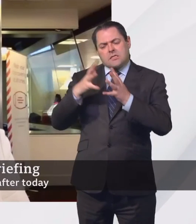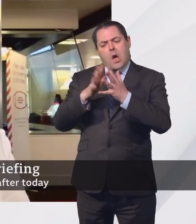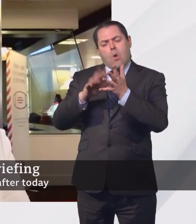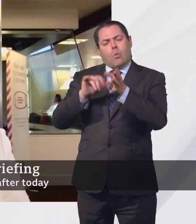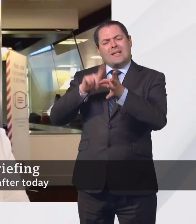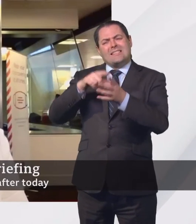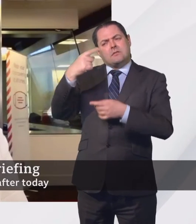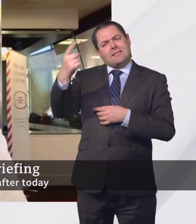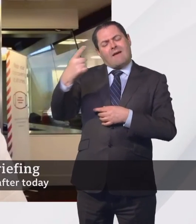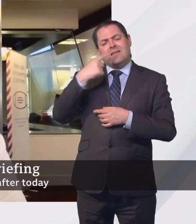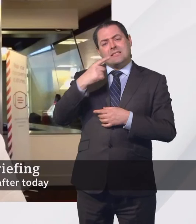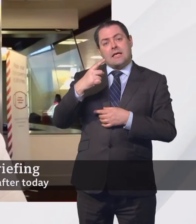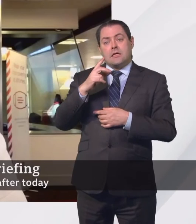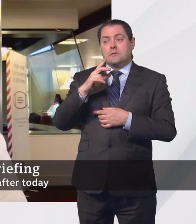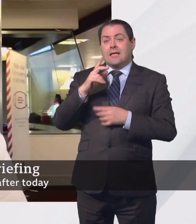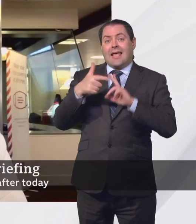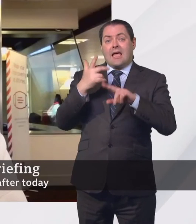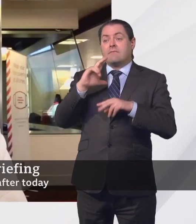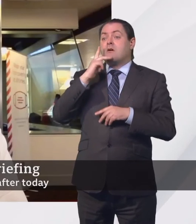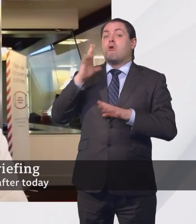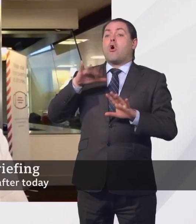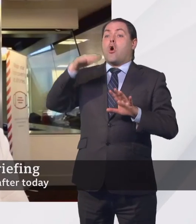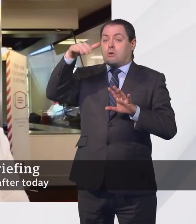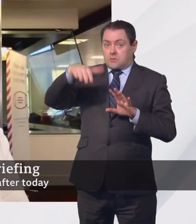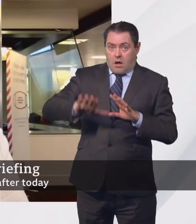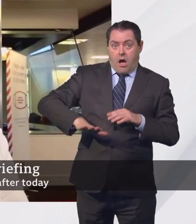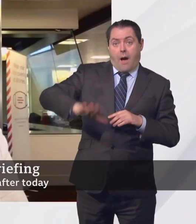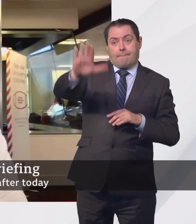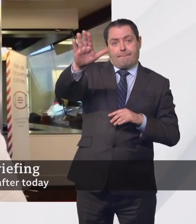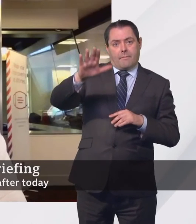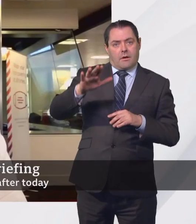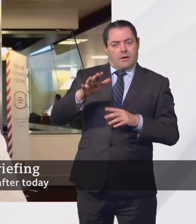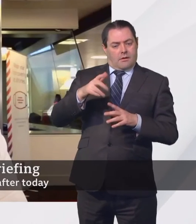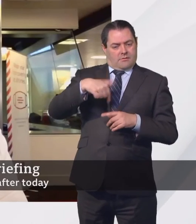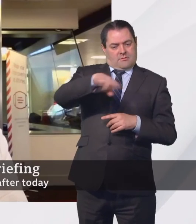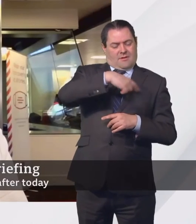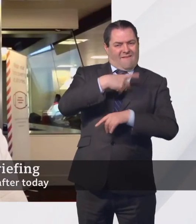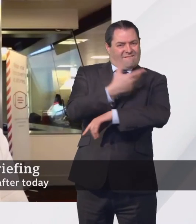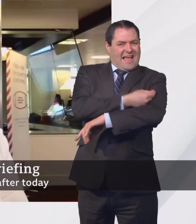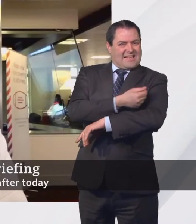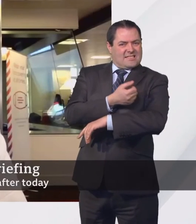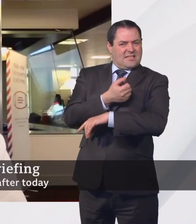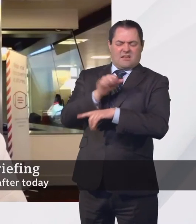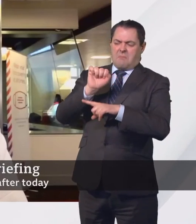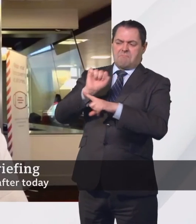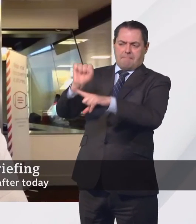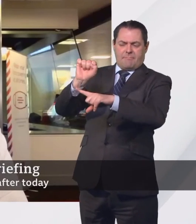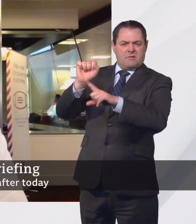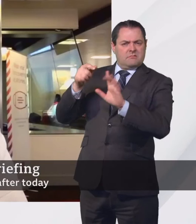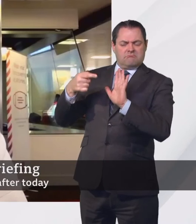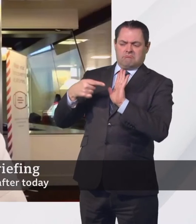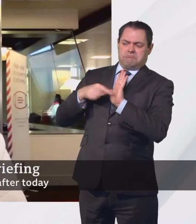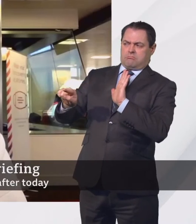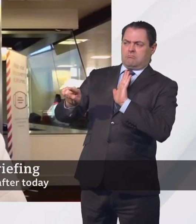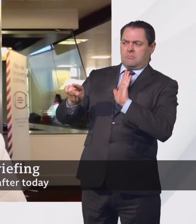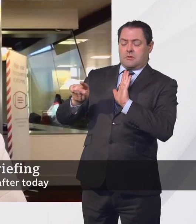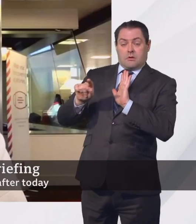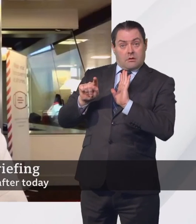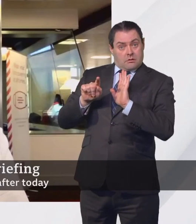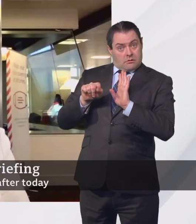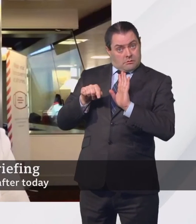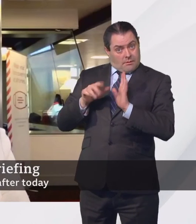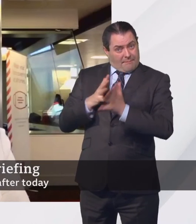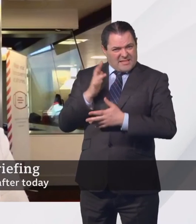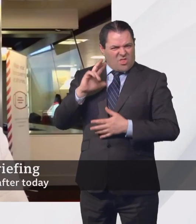surge would be met with a wall of vaccinated people, with that in mind are we really at risk